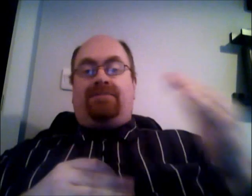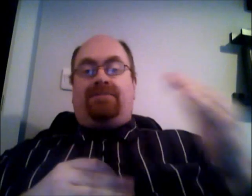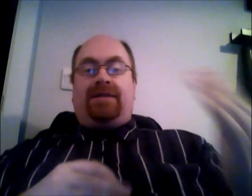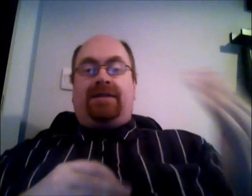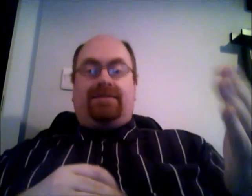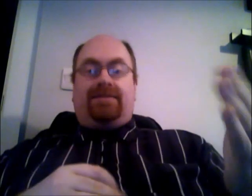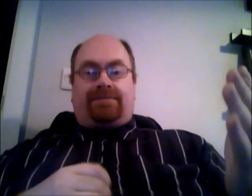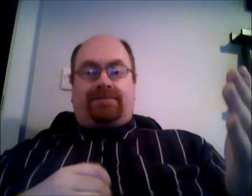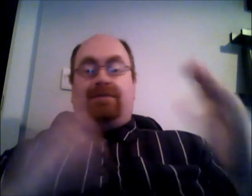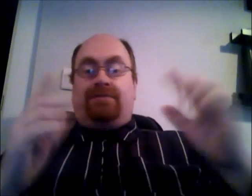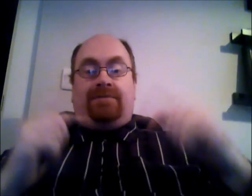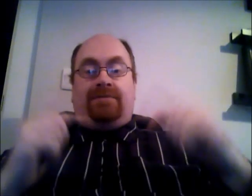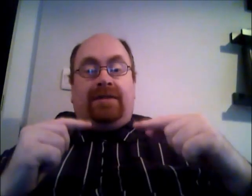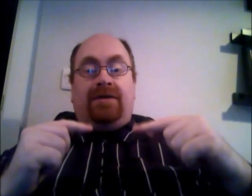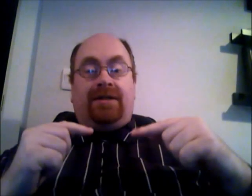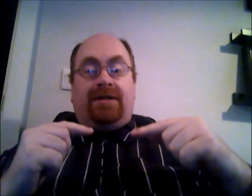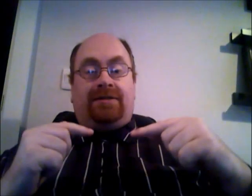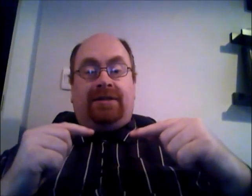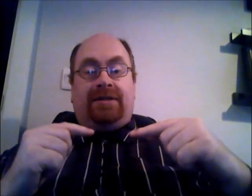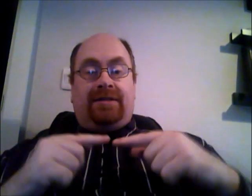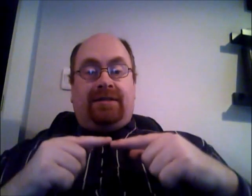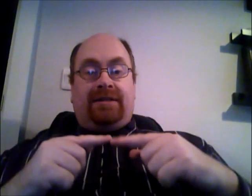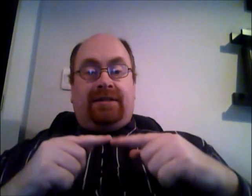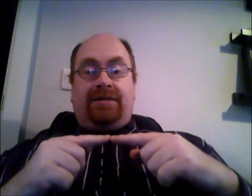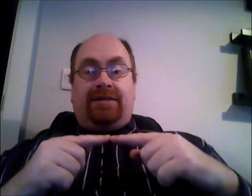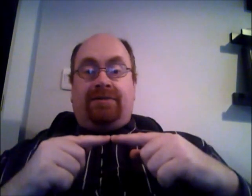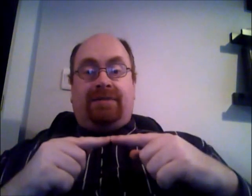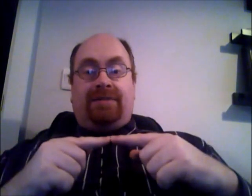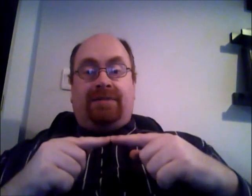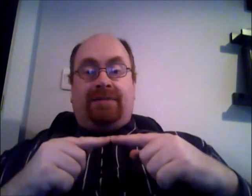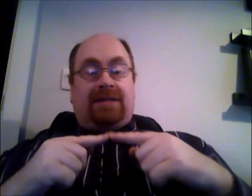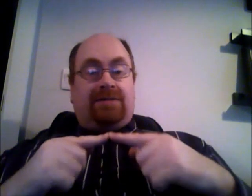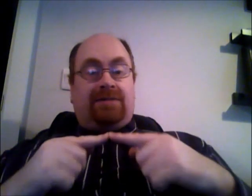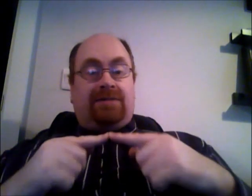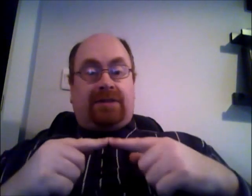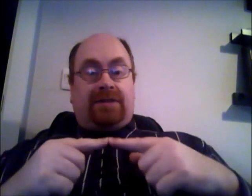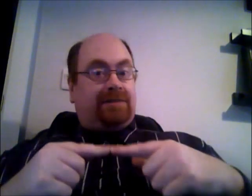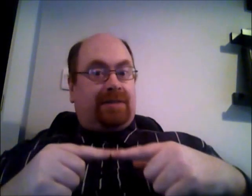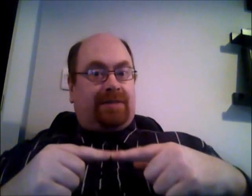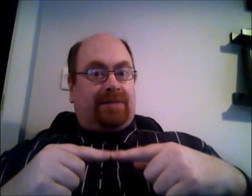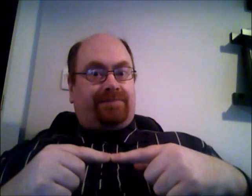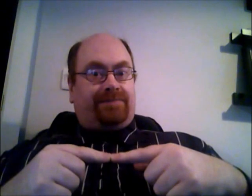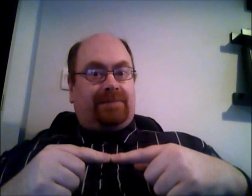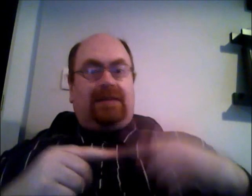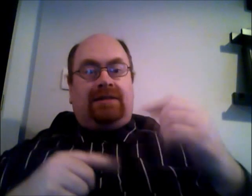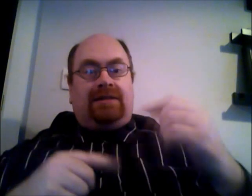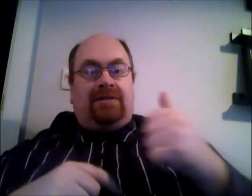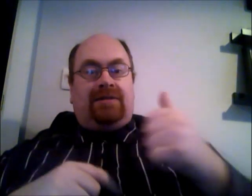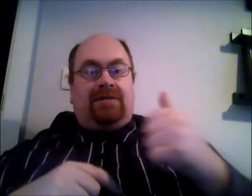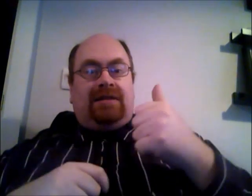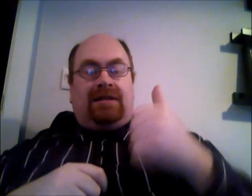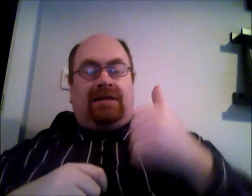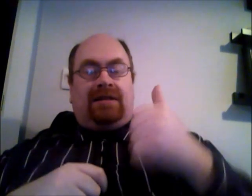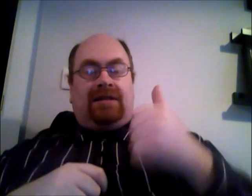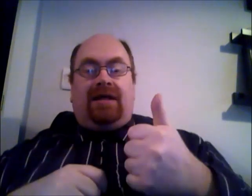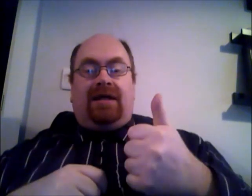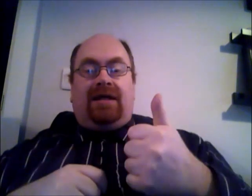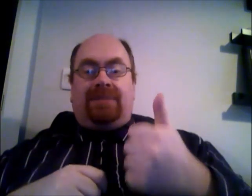britain oh we're the only country in europe pretty much that has no water charges by the way so not only are businesses